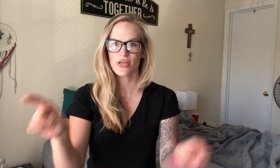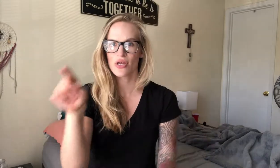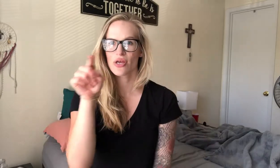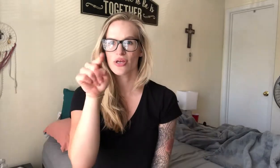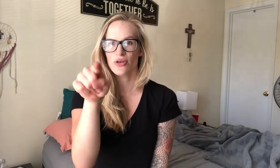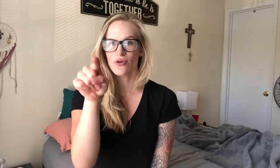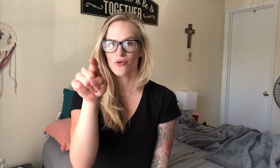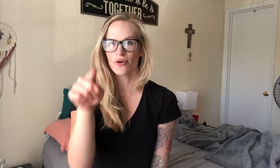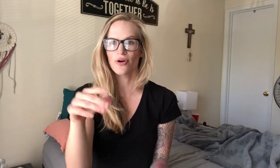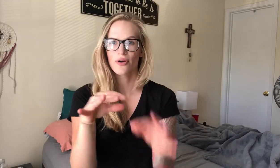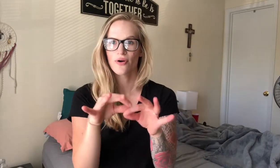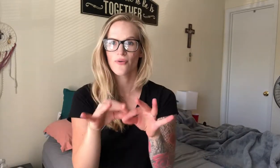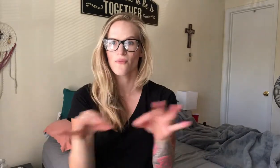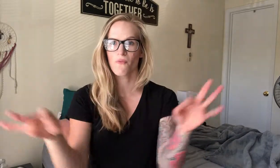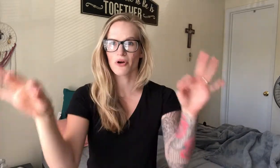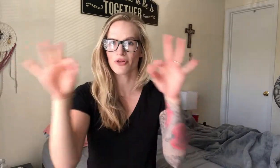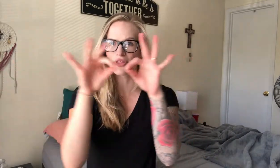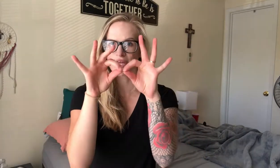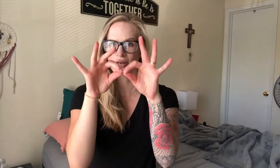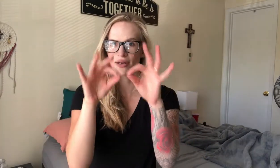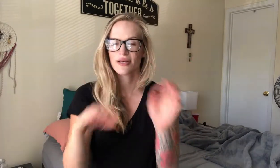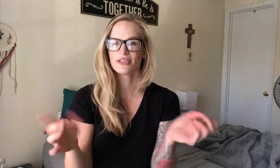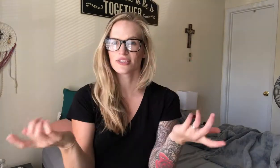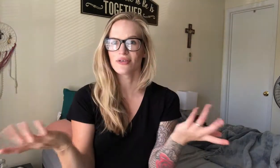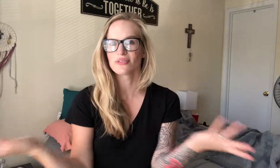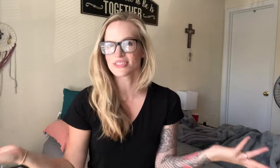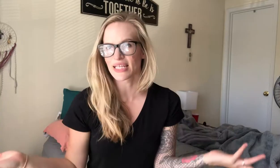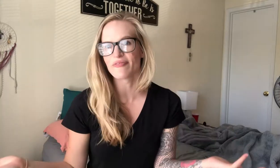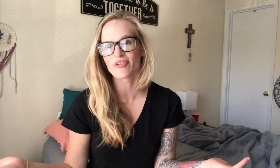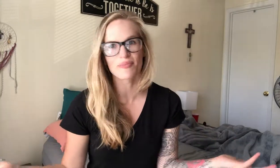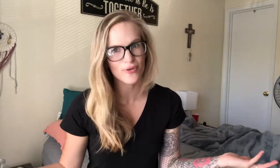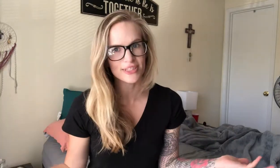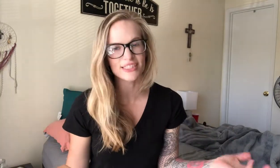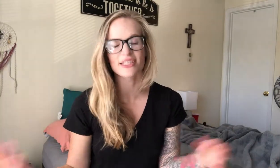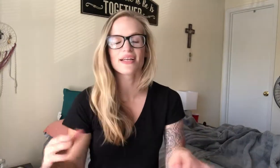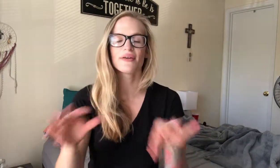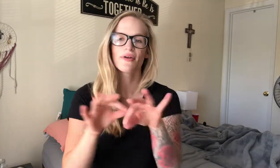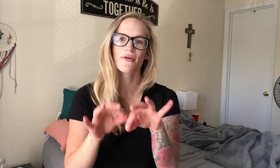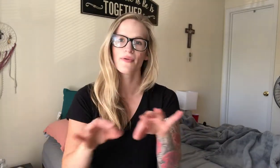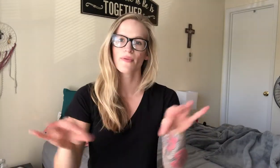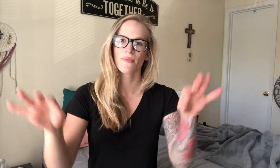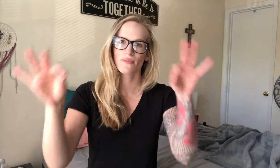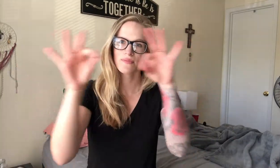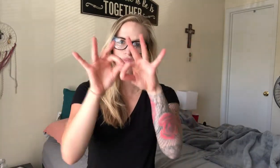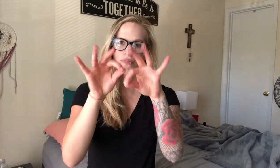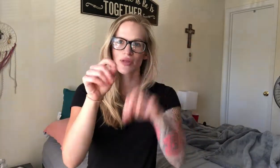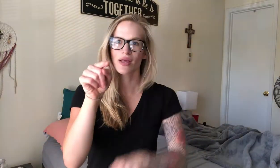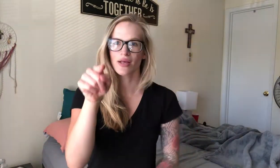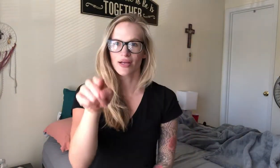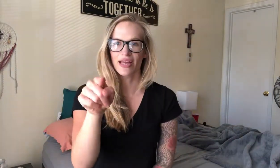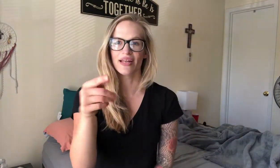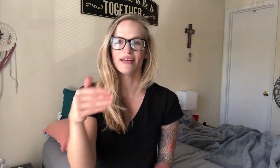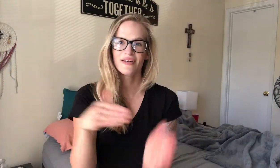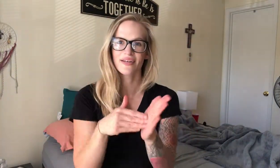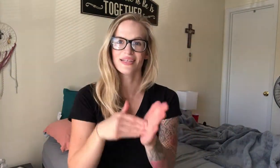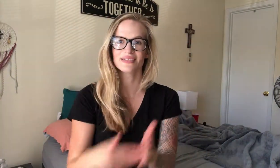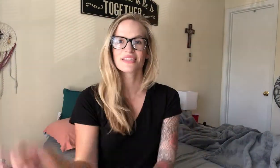you're worth it. So the sign for important then, again, it's